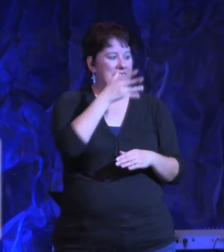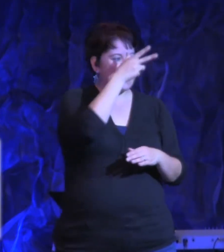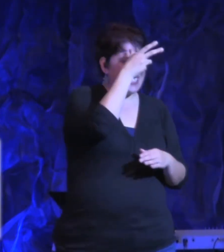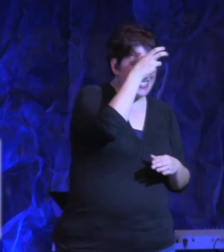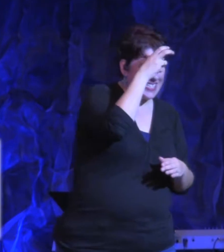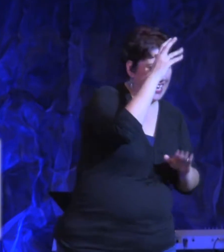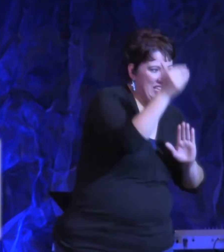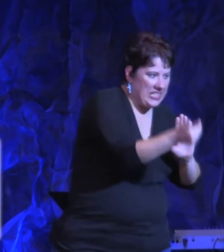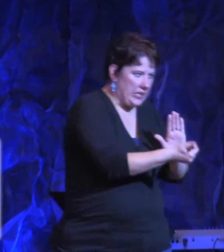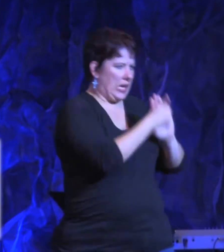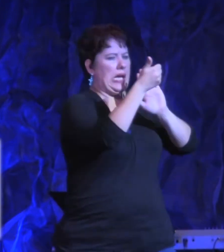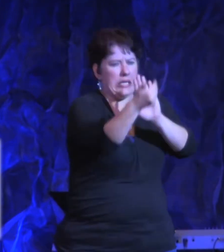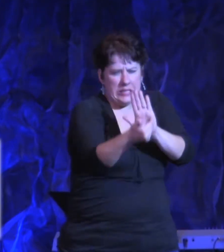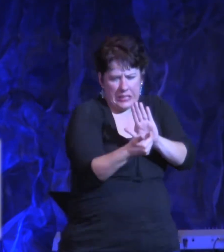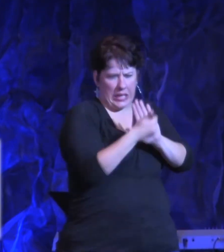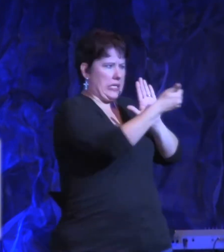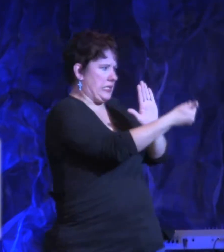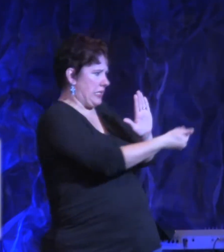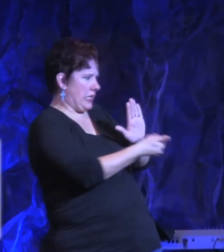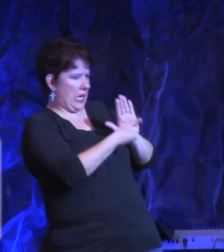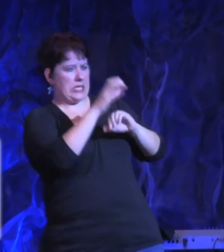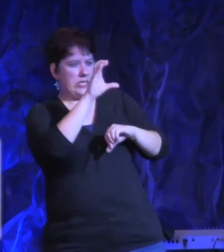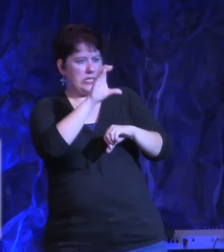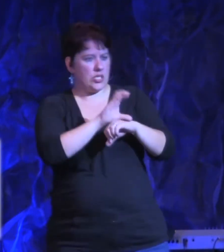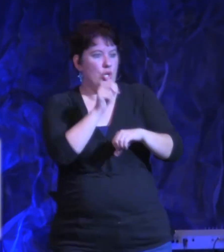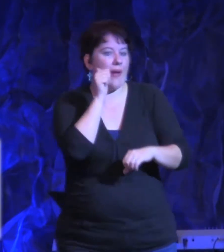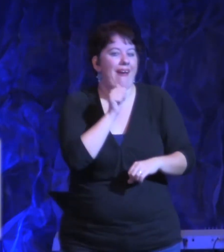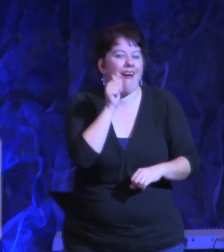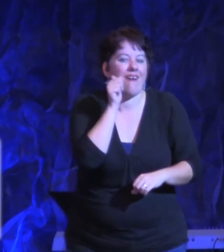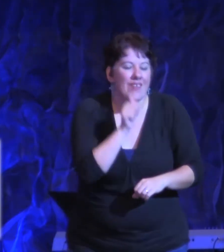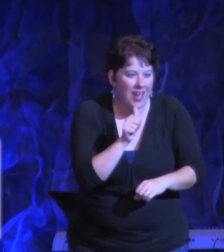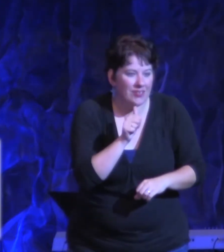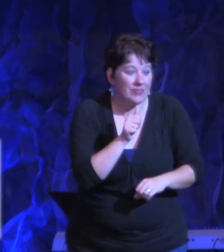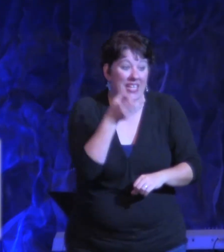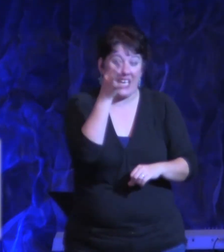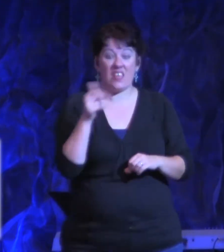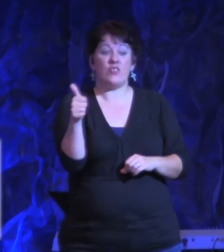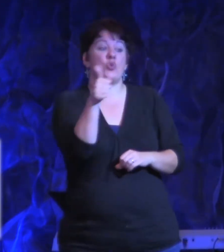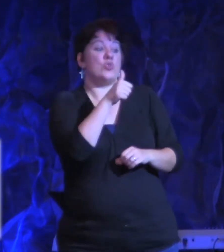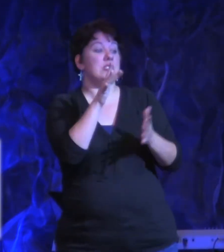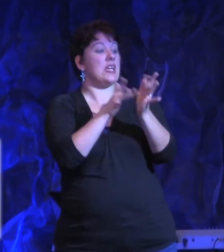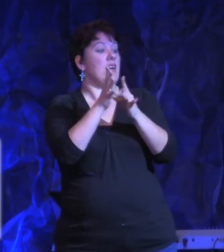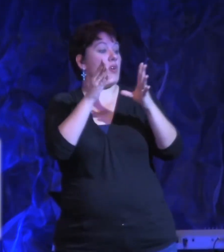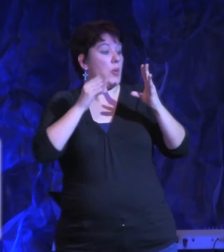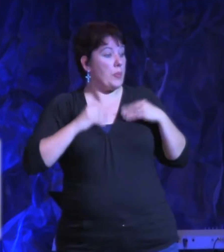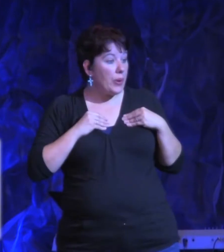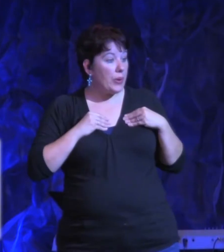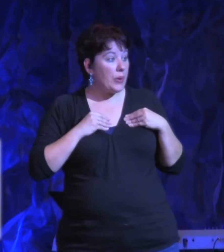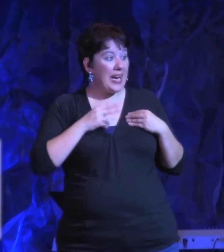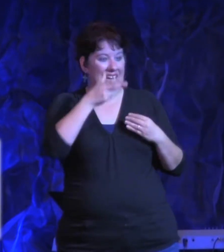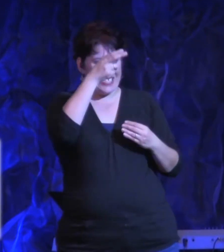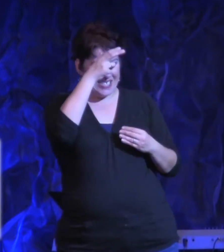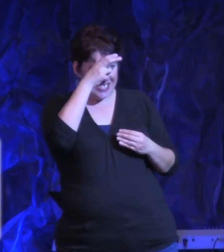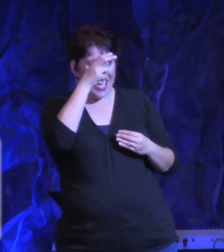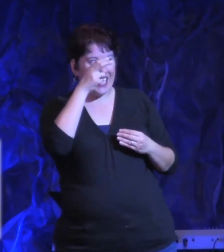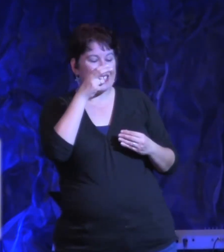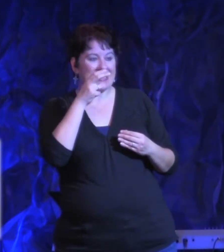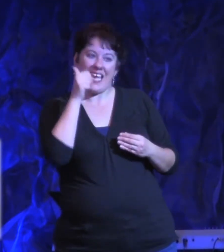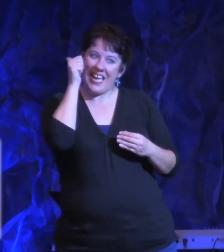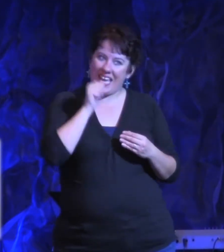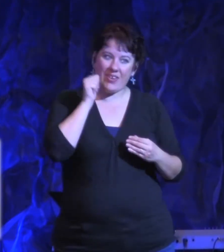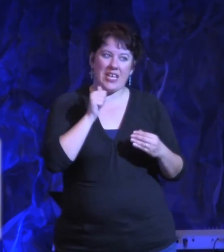that comes against the church every day. And if you're a Christian, he will come against you. If you're not a Christian, he's going to help you go the other way.